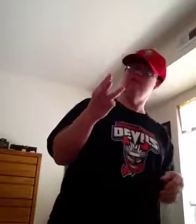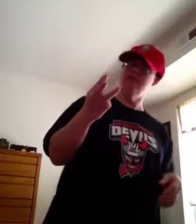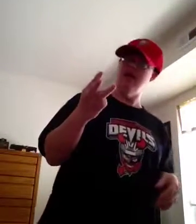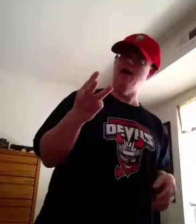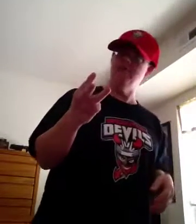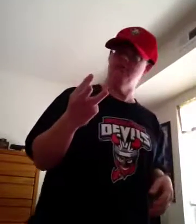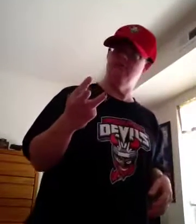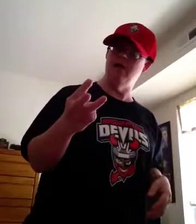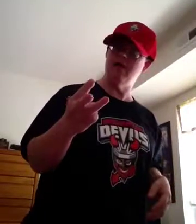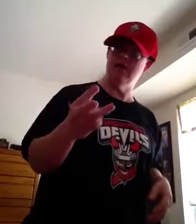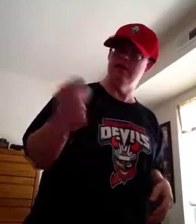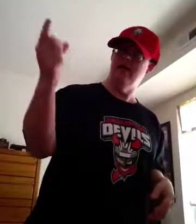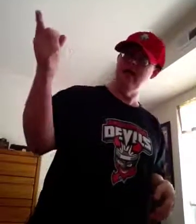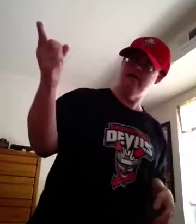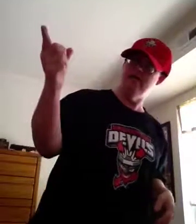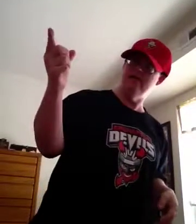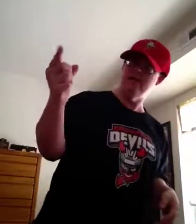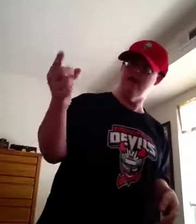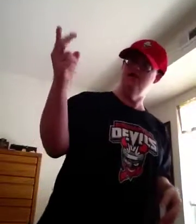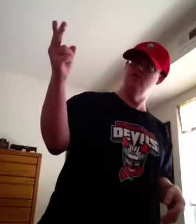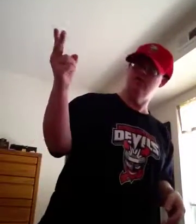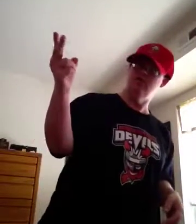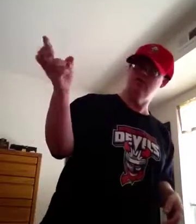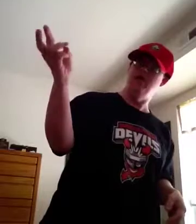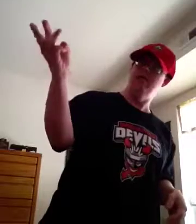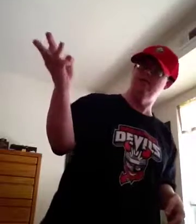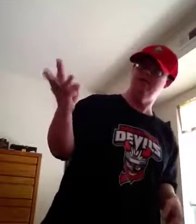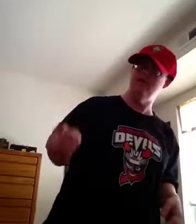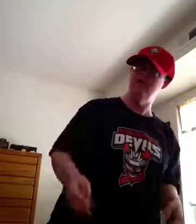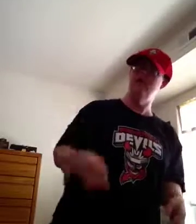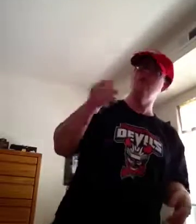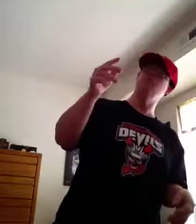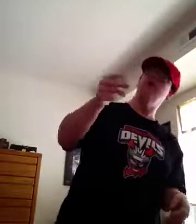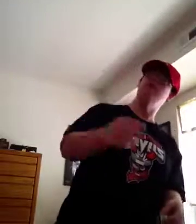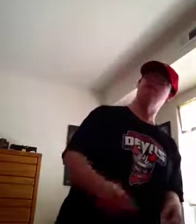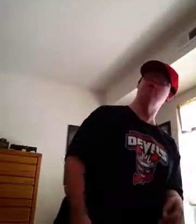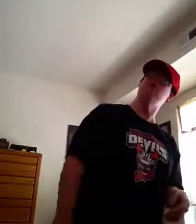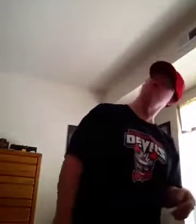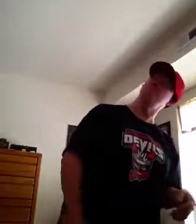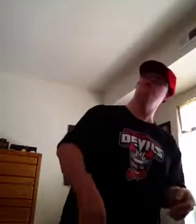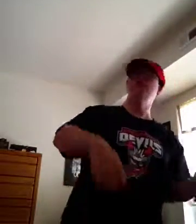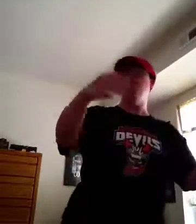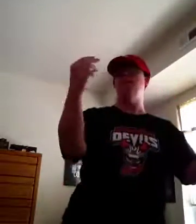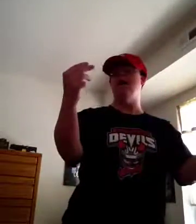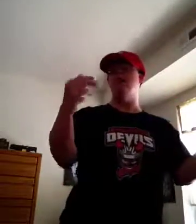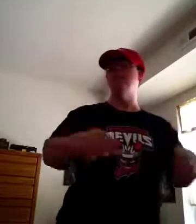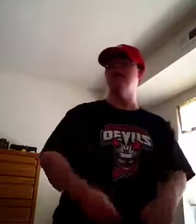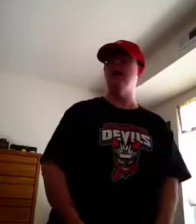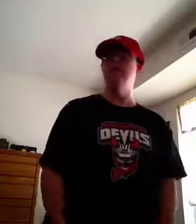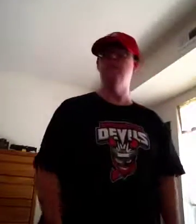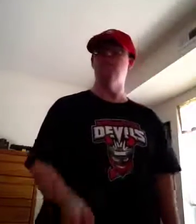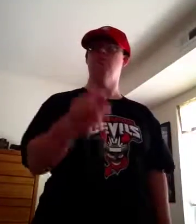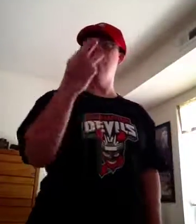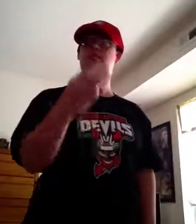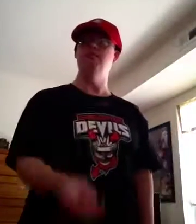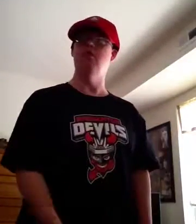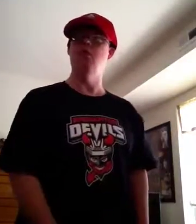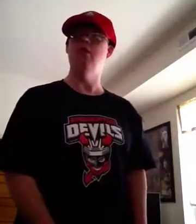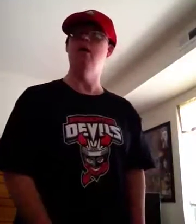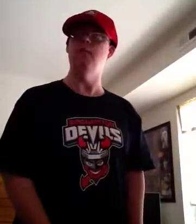that I just mentioned, Adirondack, New Jersey, and Binghamton, we have words for you. Bada boom, bada boom. Three teams going in cups.